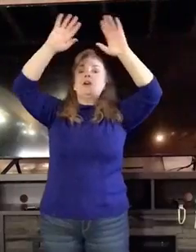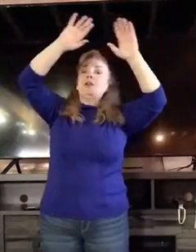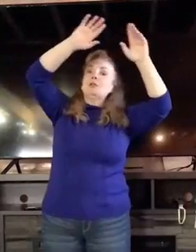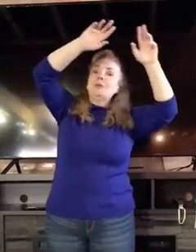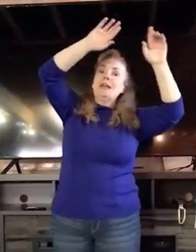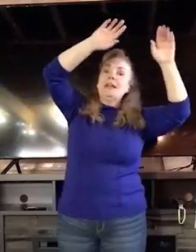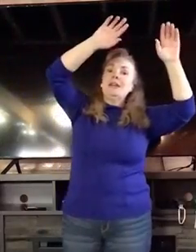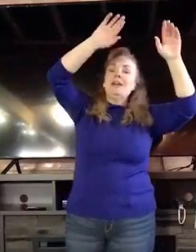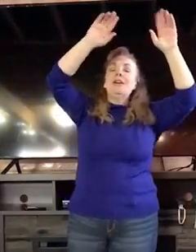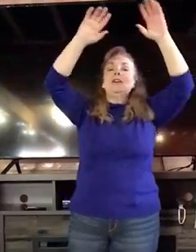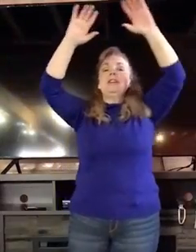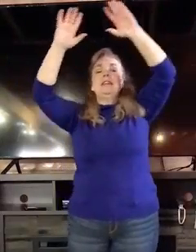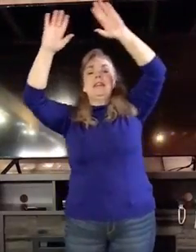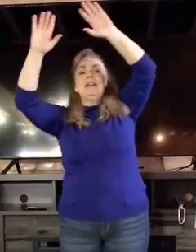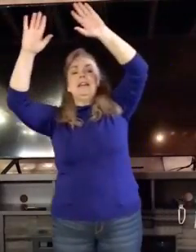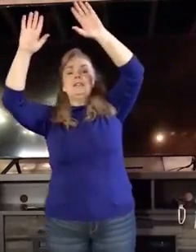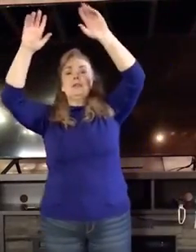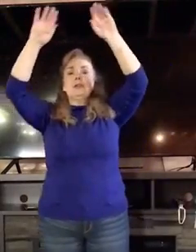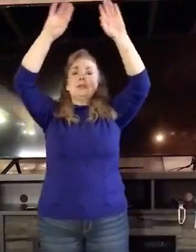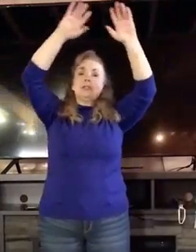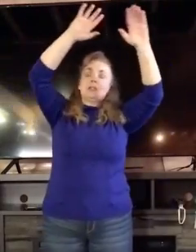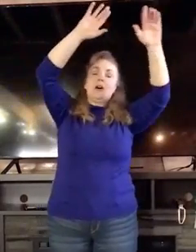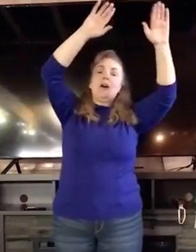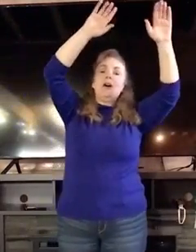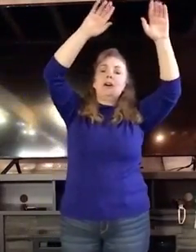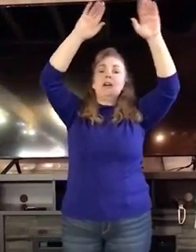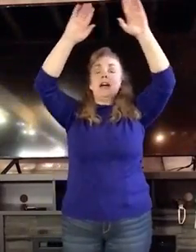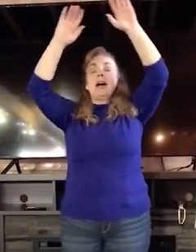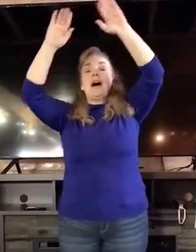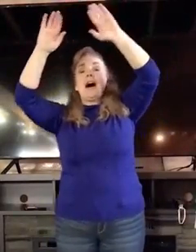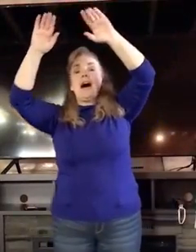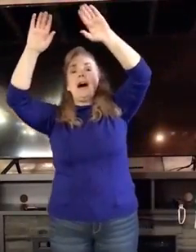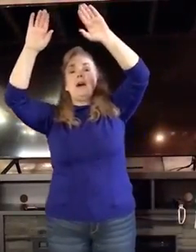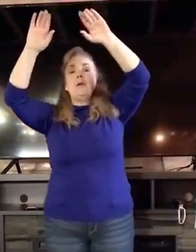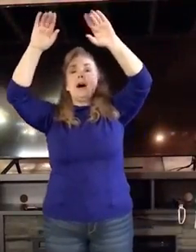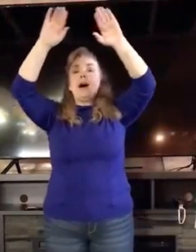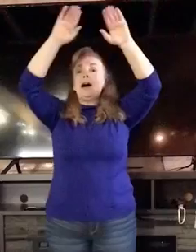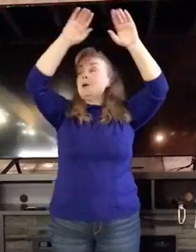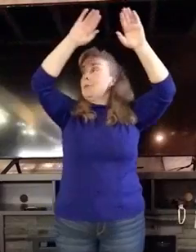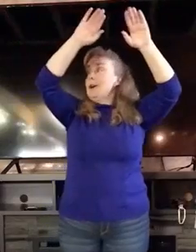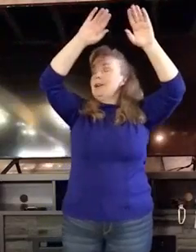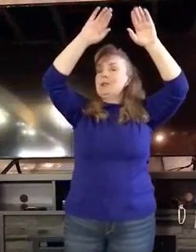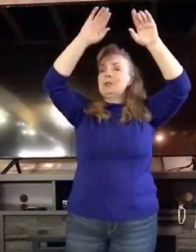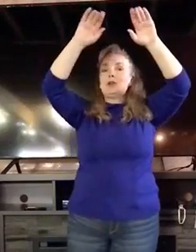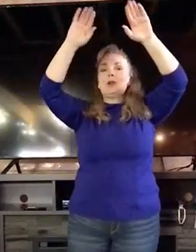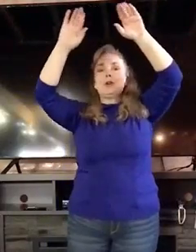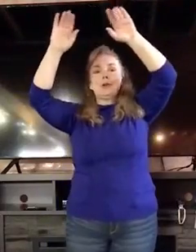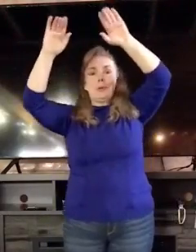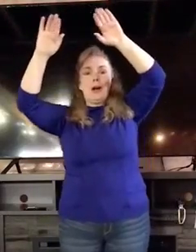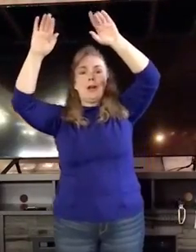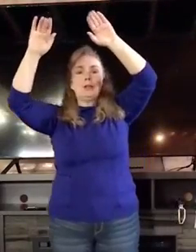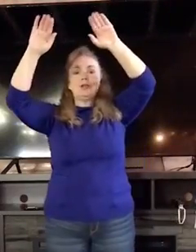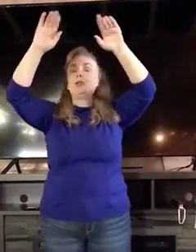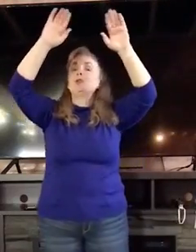Twinkle, twinkle, little star, how I wonder what you